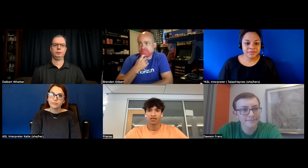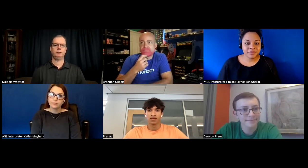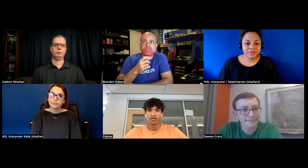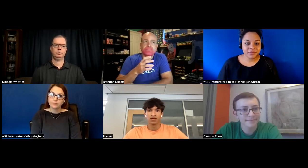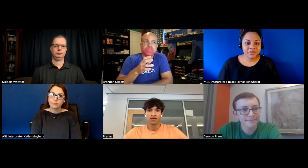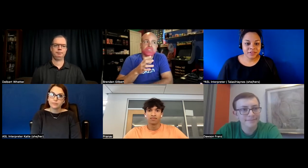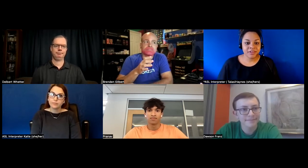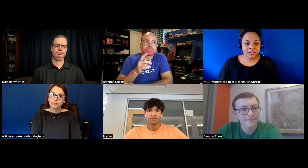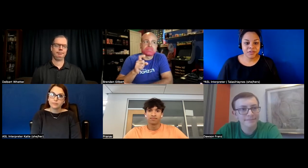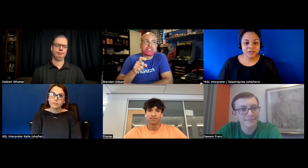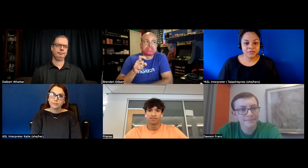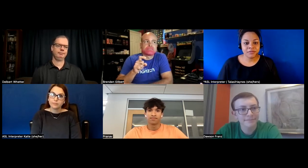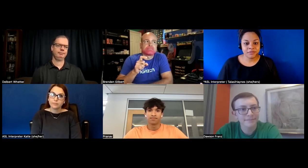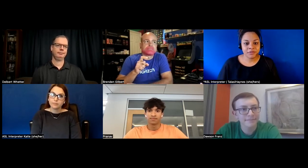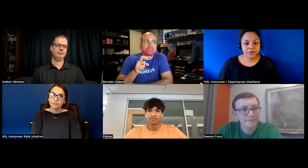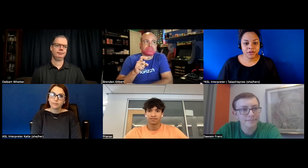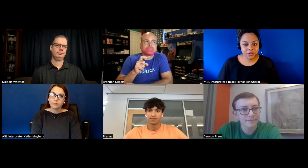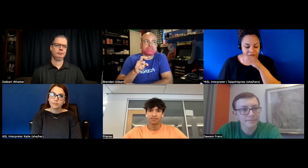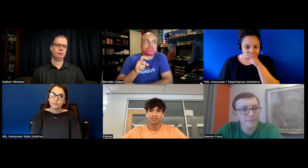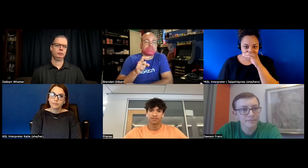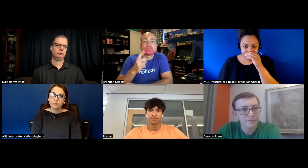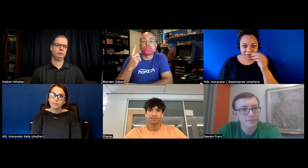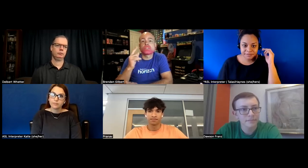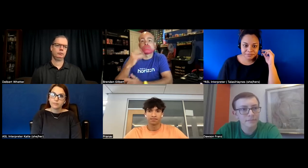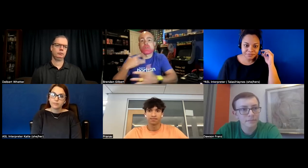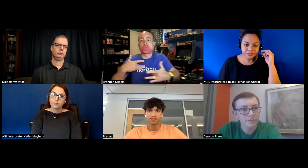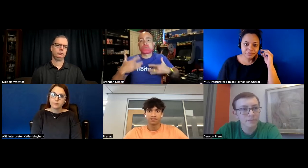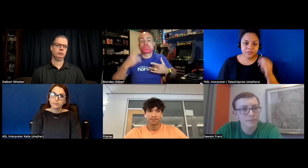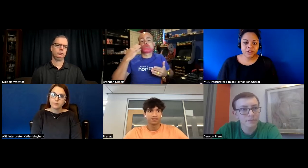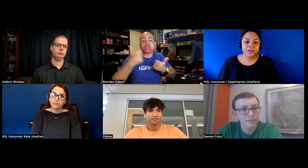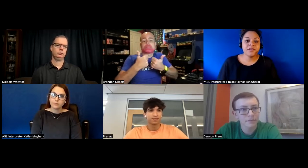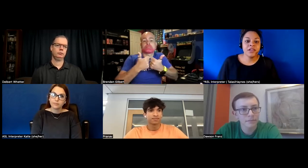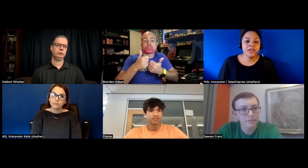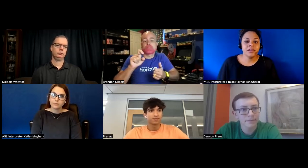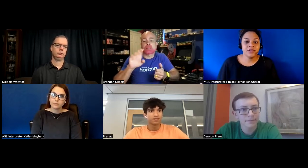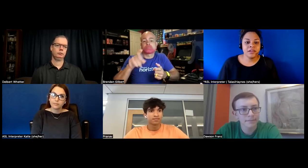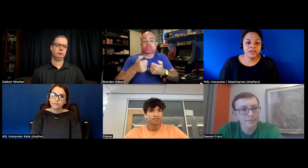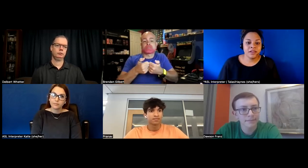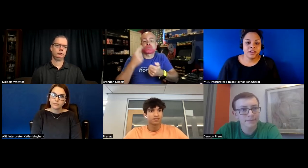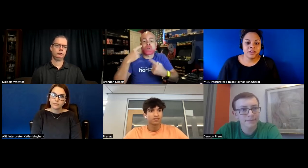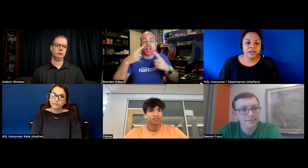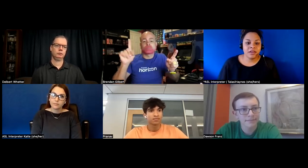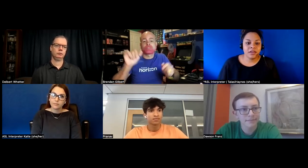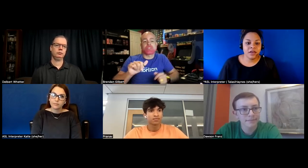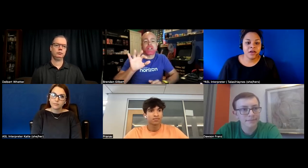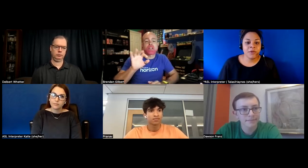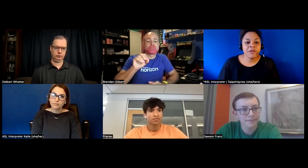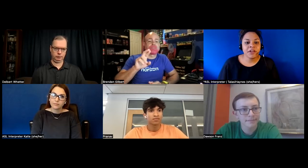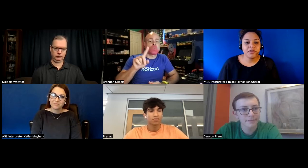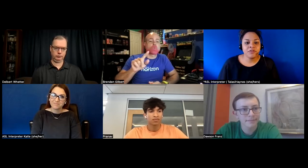yeah that's great thing to look into um that is the need um i'm excited there's